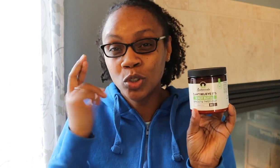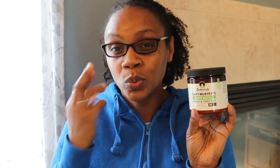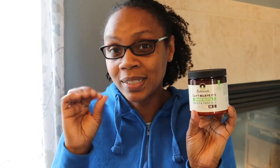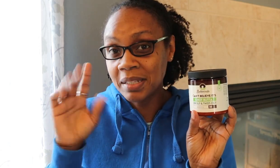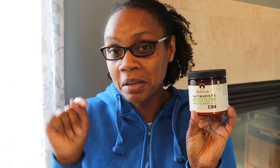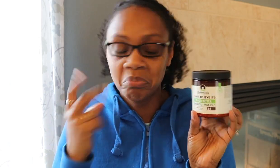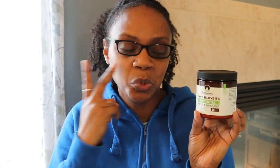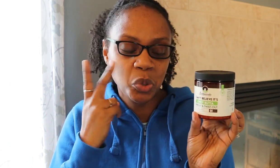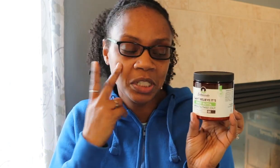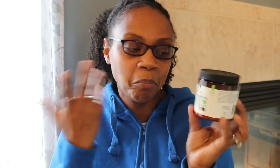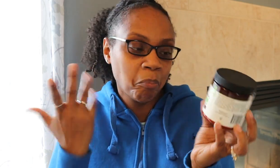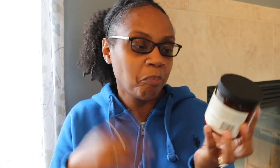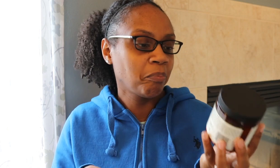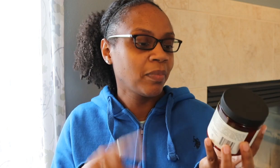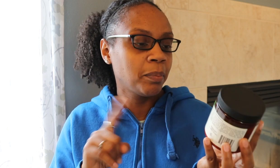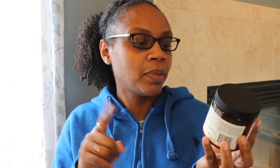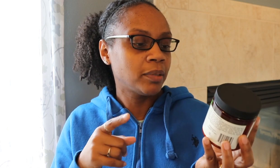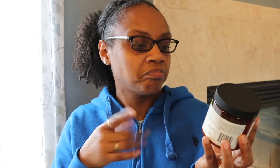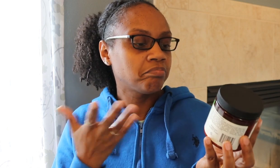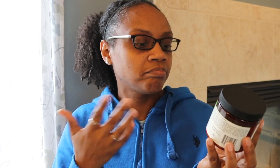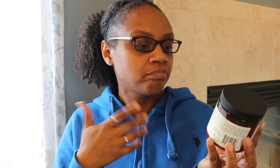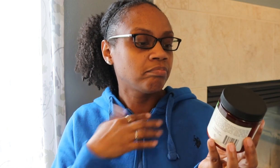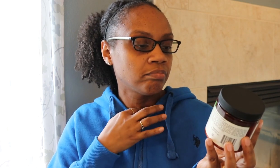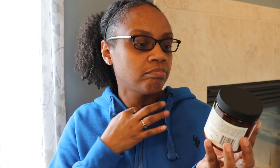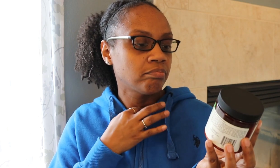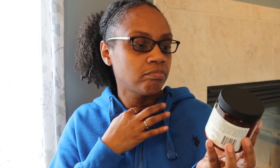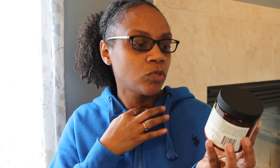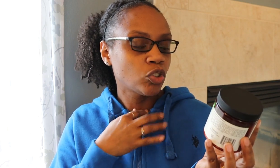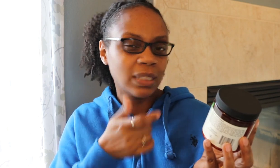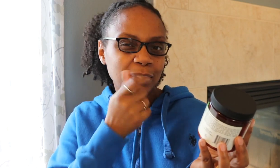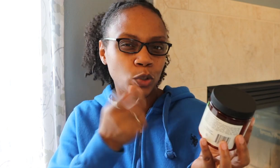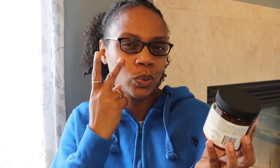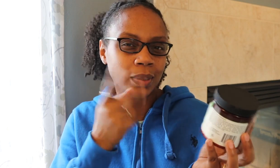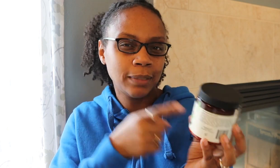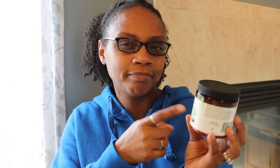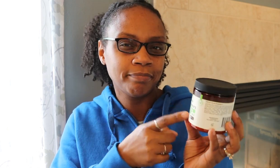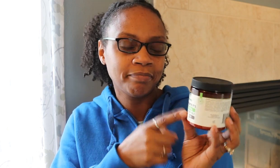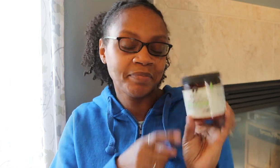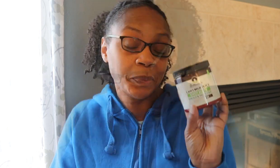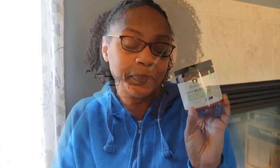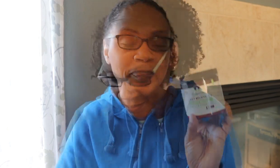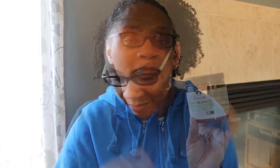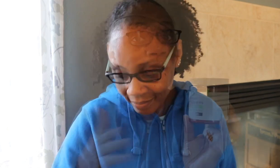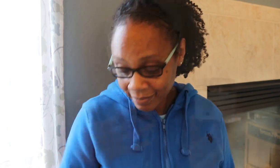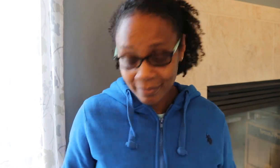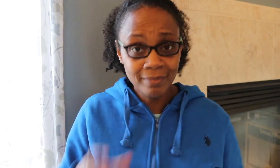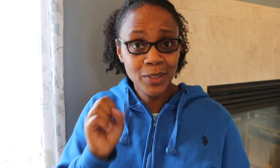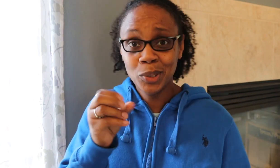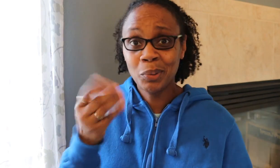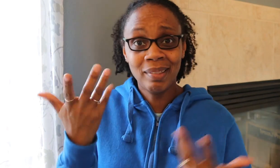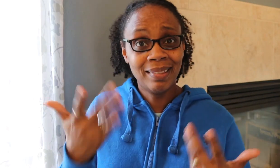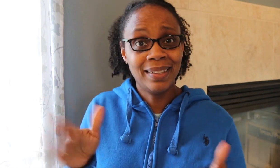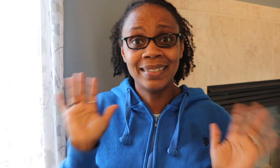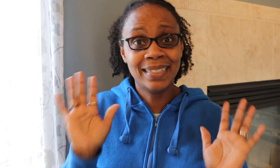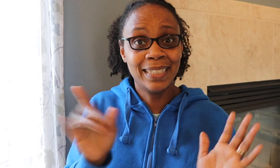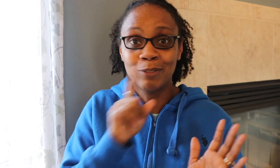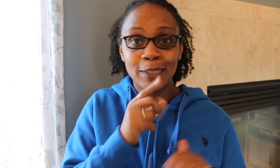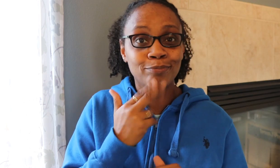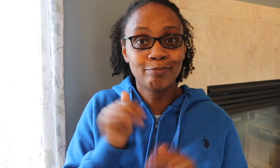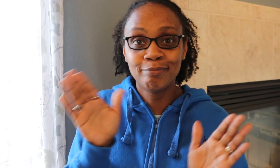it will give me a better twist out. I don't know. We'll see, but, um, I've been curious about this. So that's